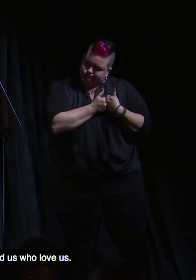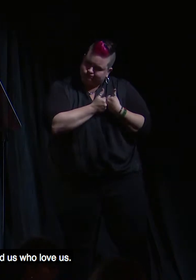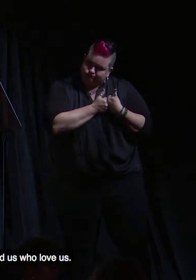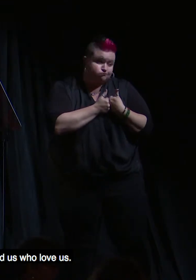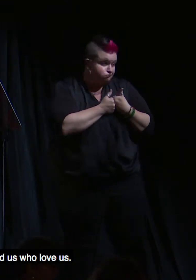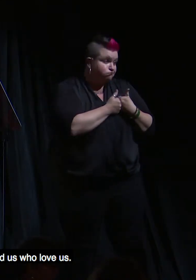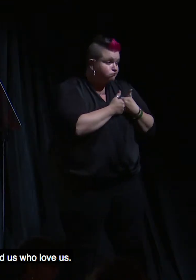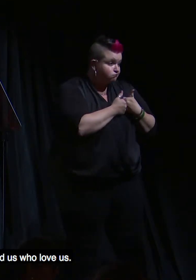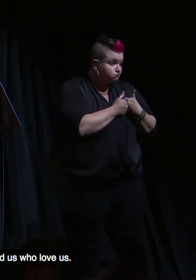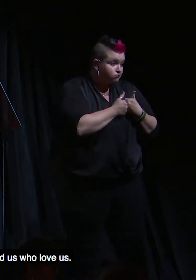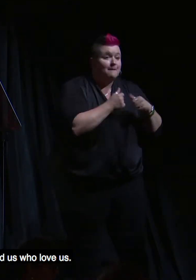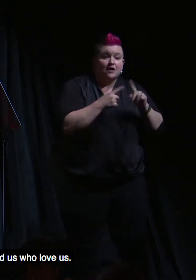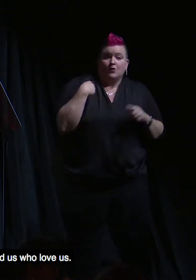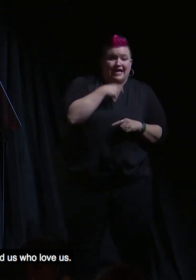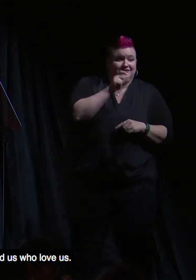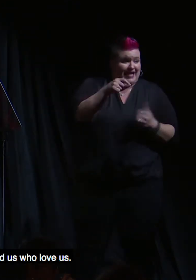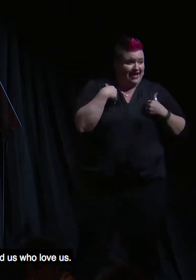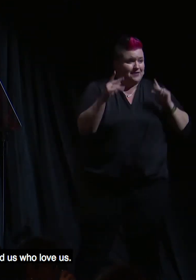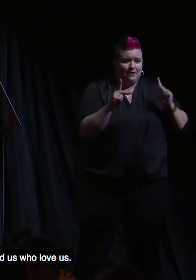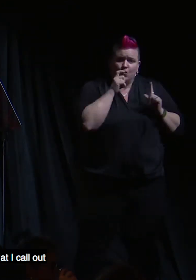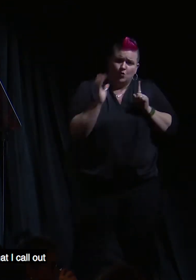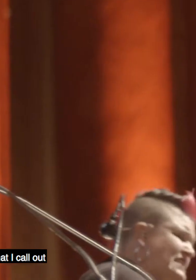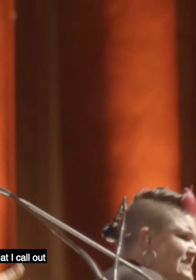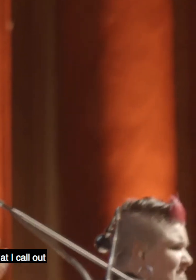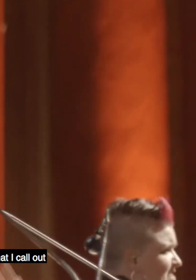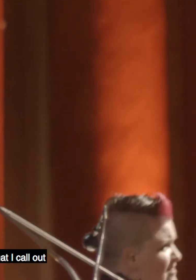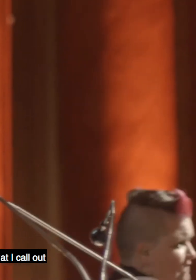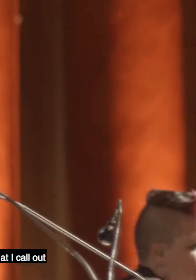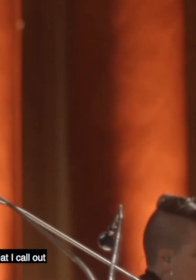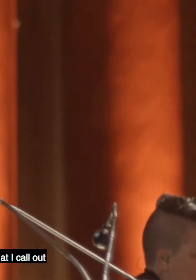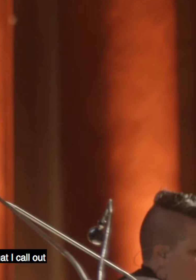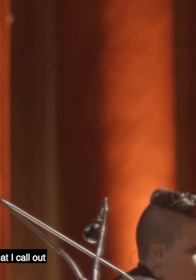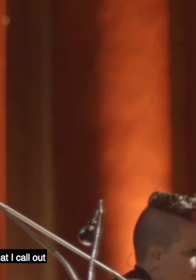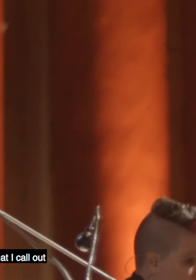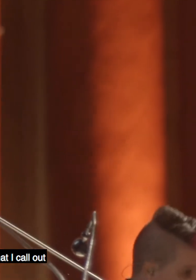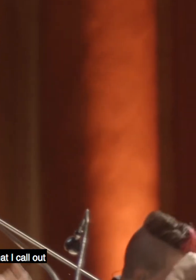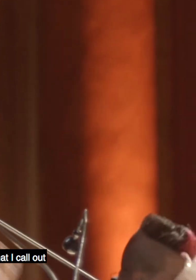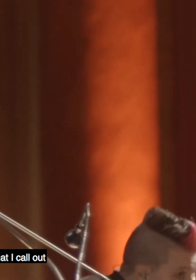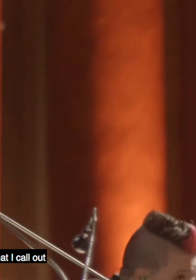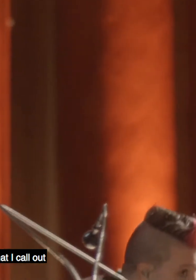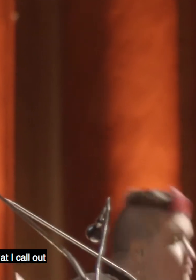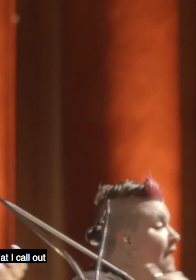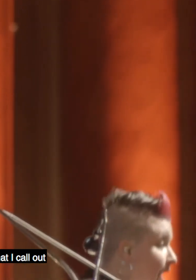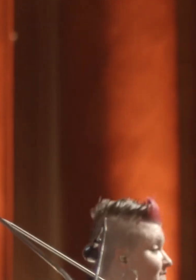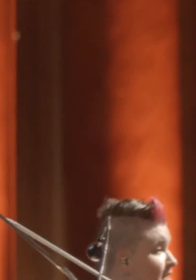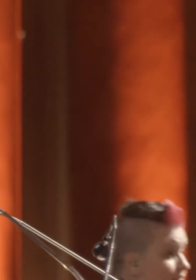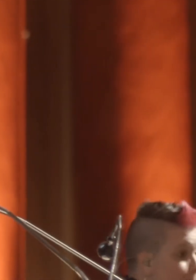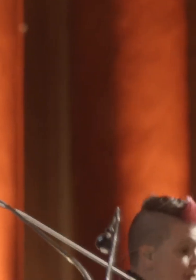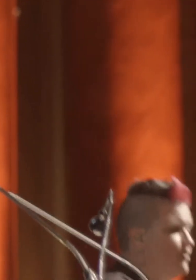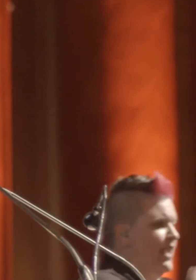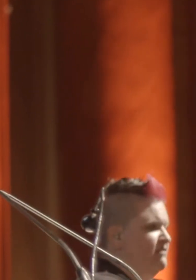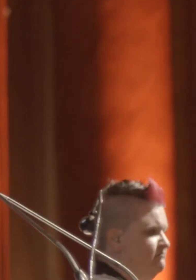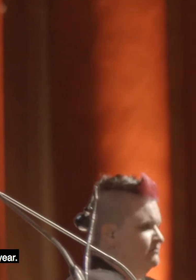And yet, we need to have the people around us who love us. And if you recall, there are people that I call